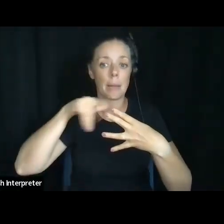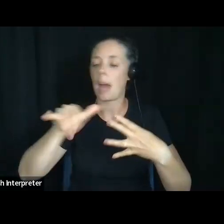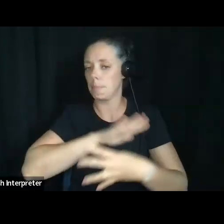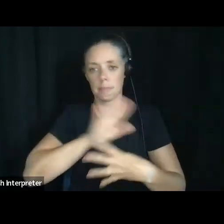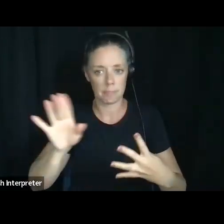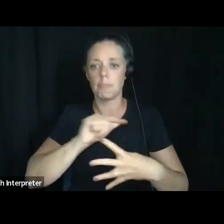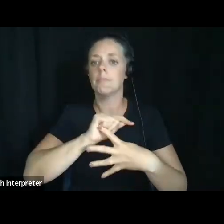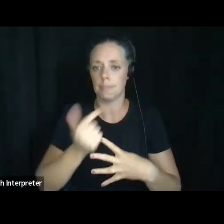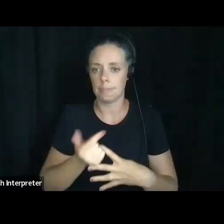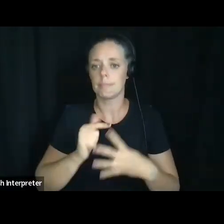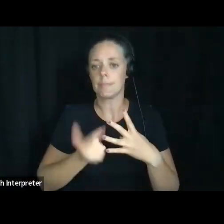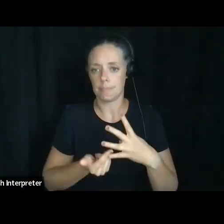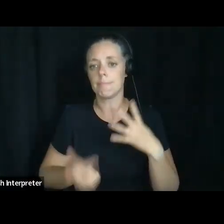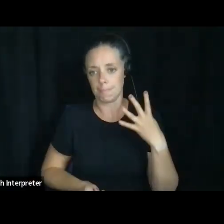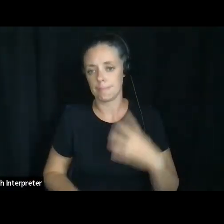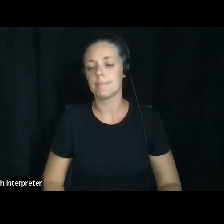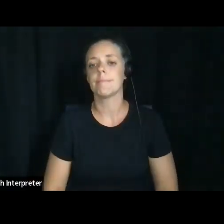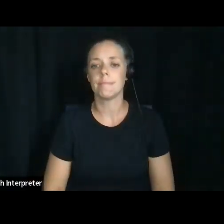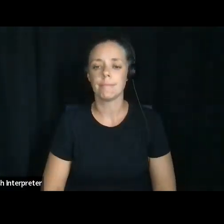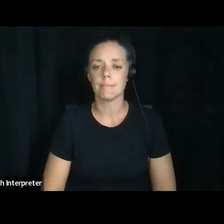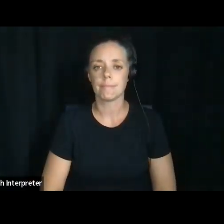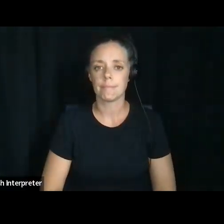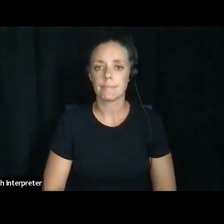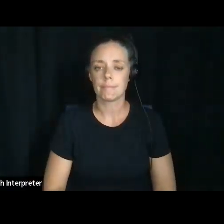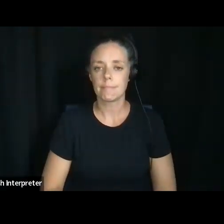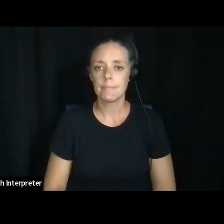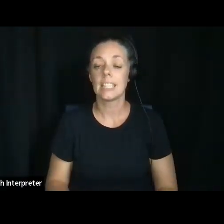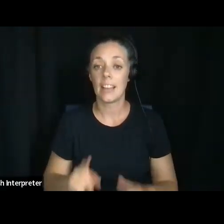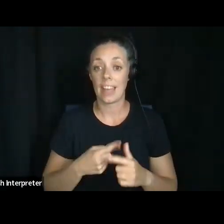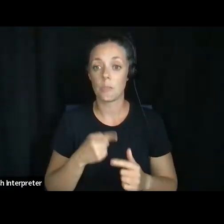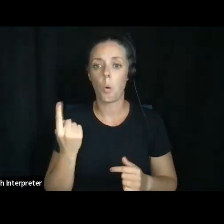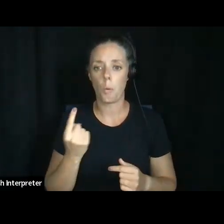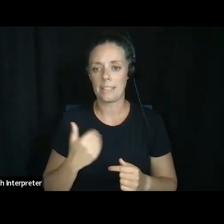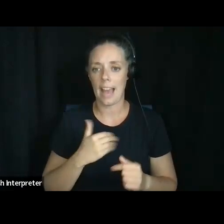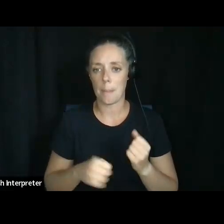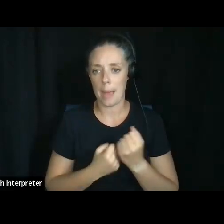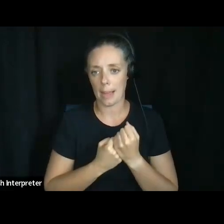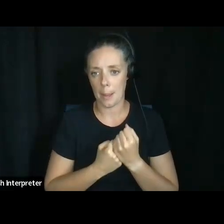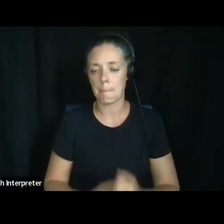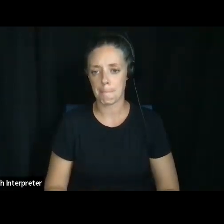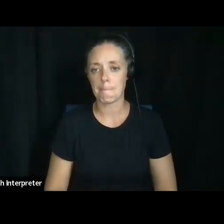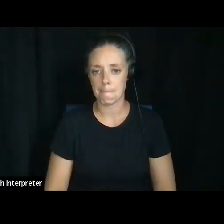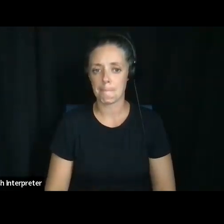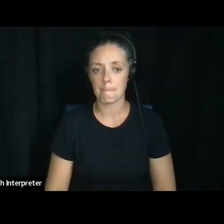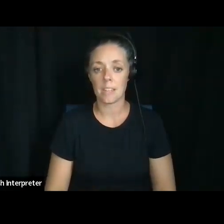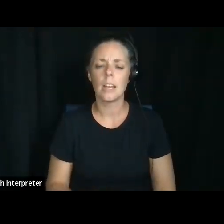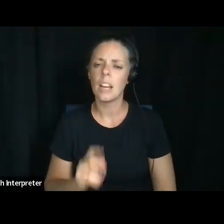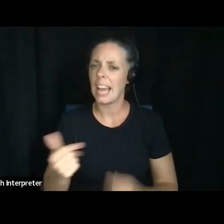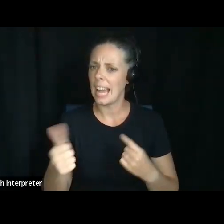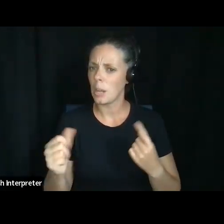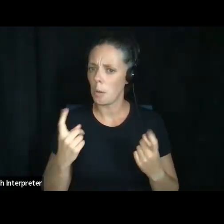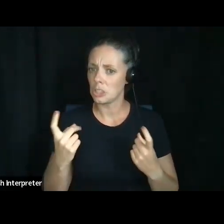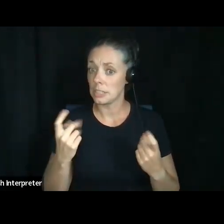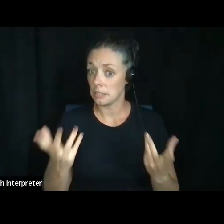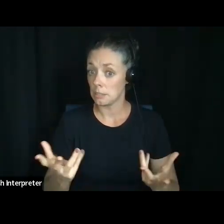available, then Susan. Um, so that I always have those backups. All right. Any questions